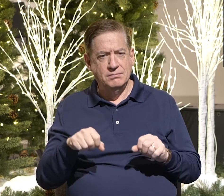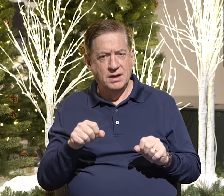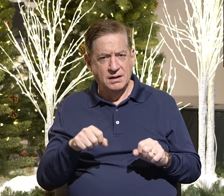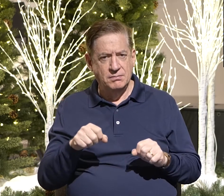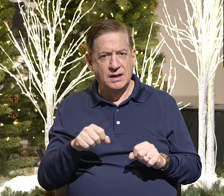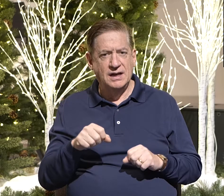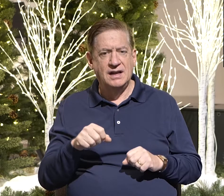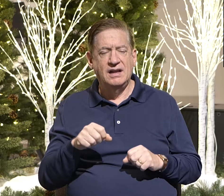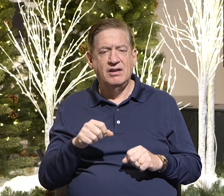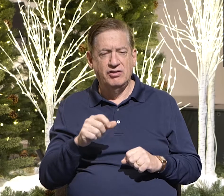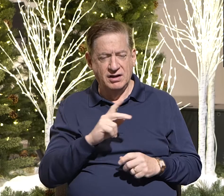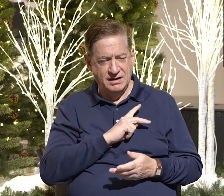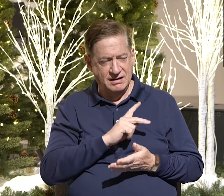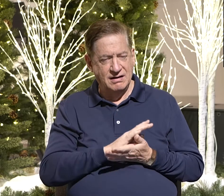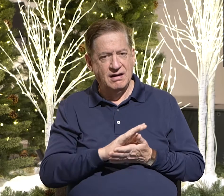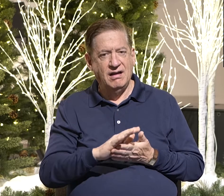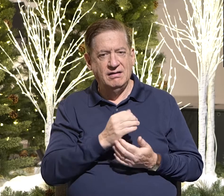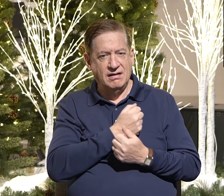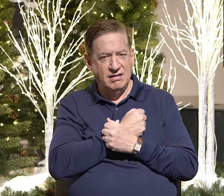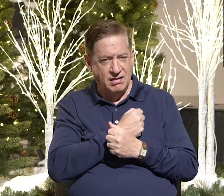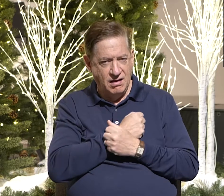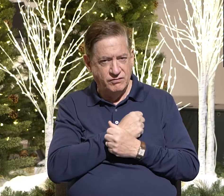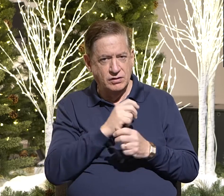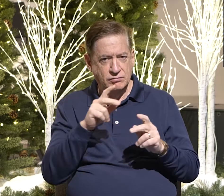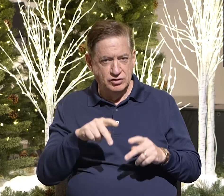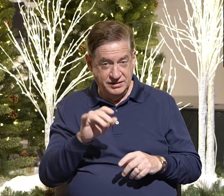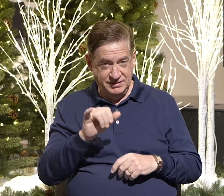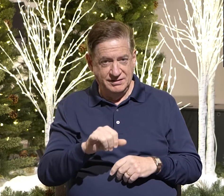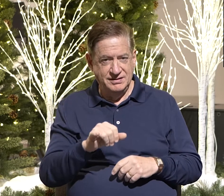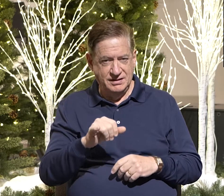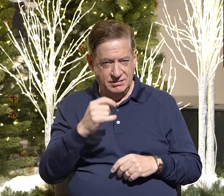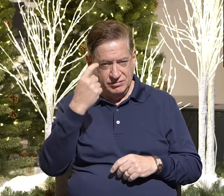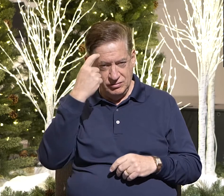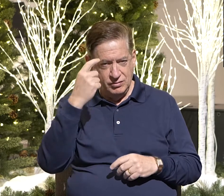they are a kind and loving person. That is what I thought Christians should be like.